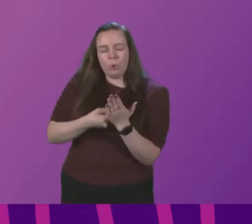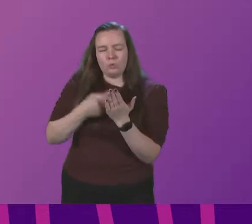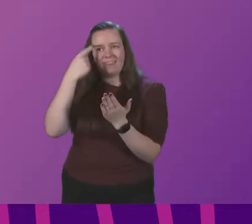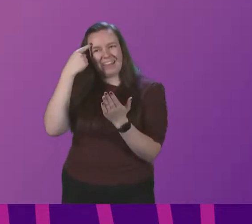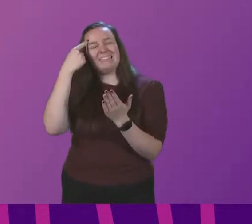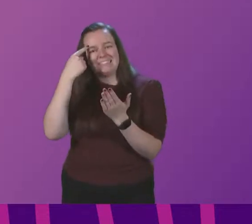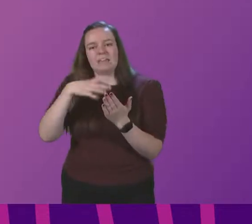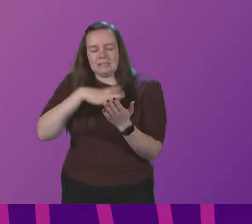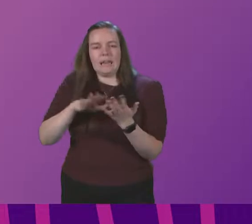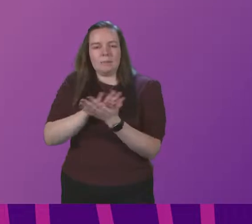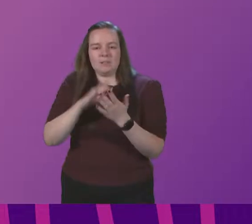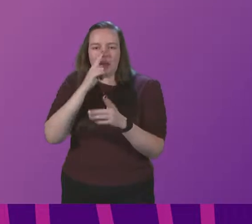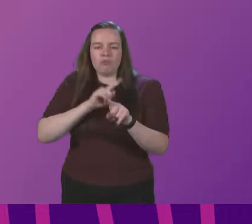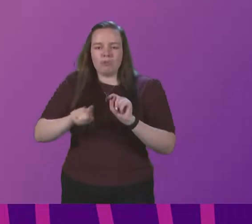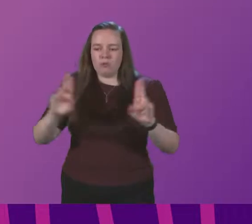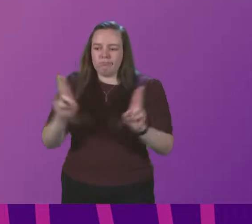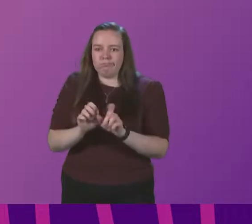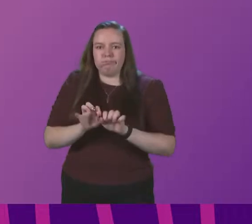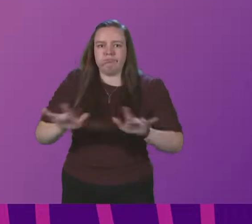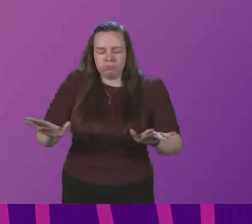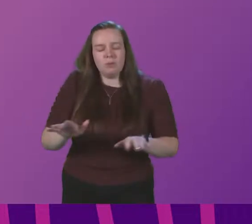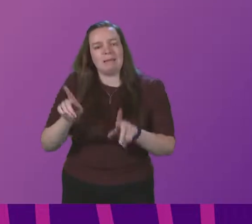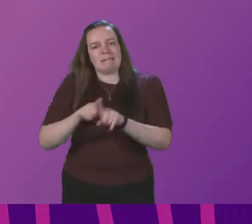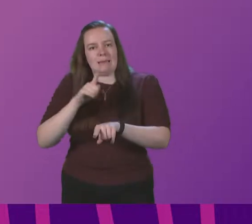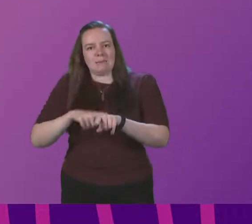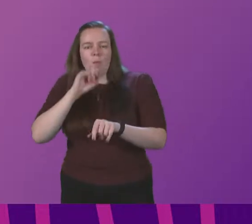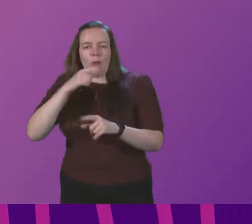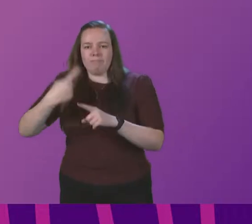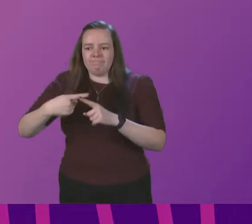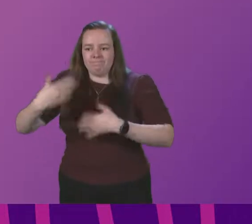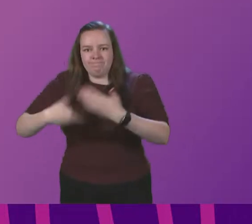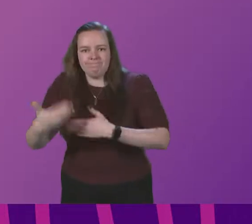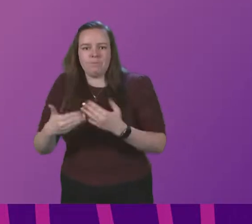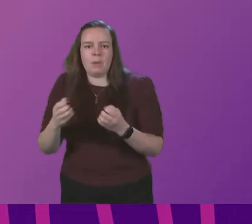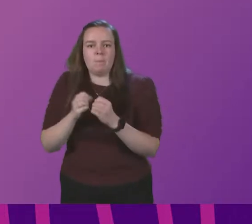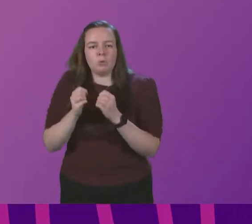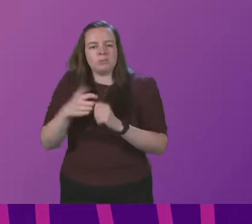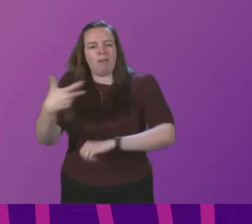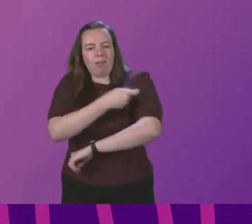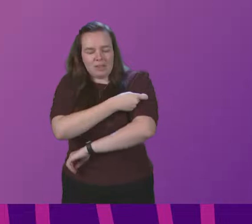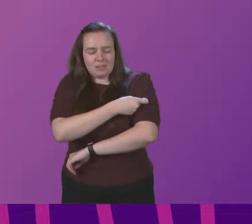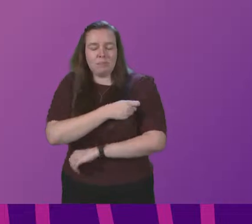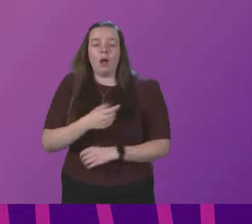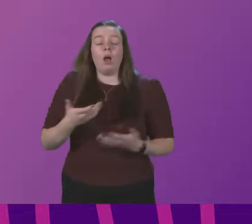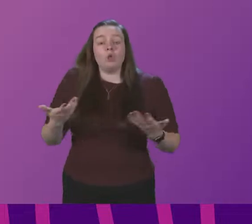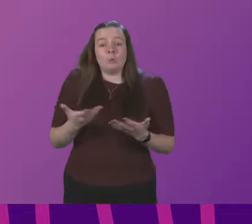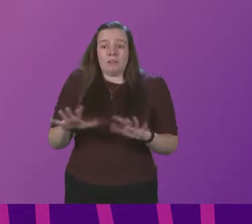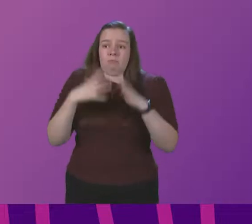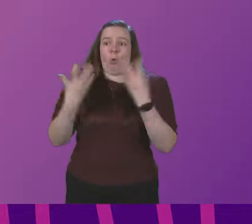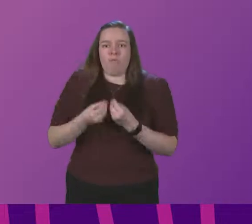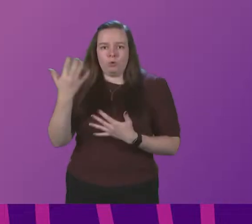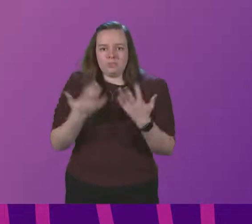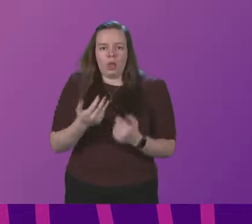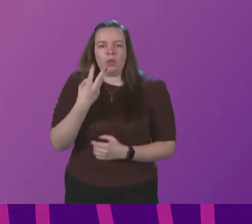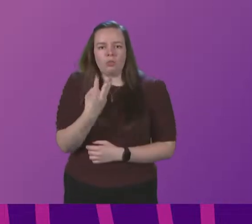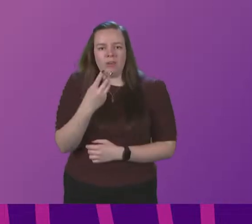to help slow its spread while we accelerate the pace of booster vaccines. Firstly, though, today's overall statistics, 3